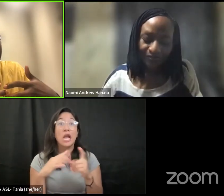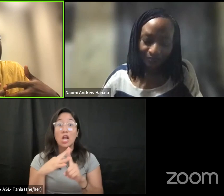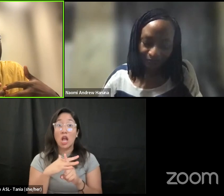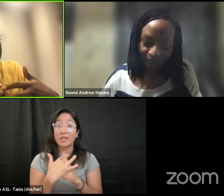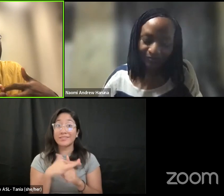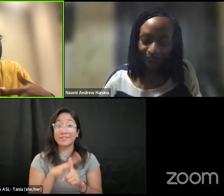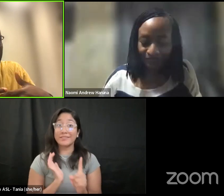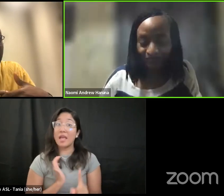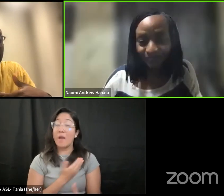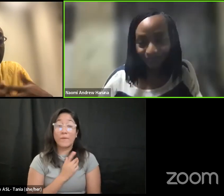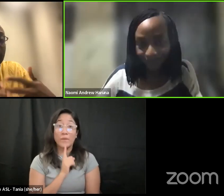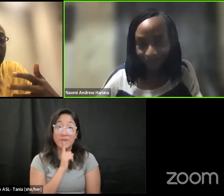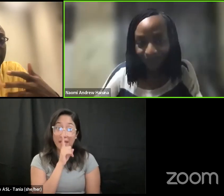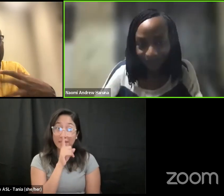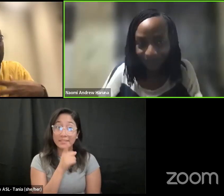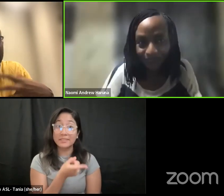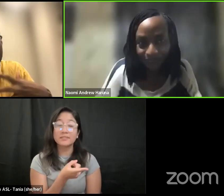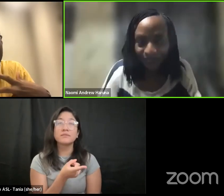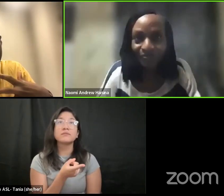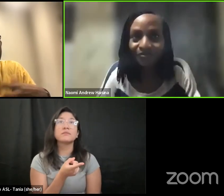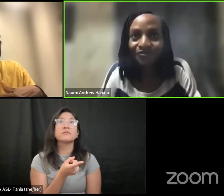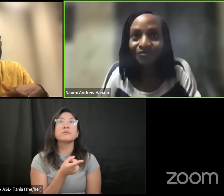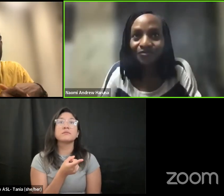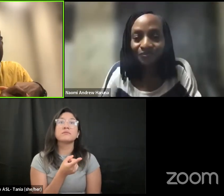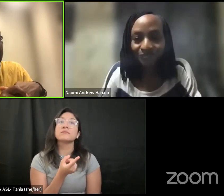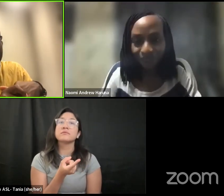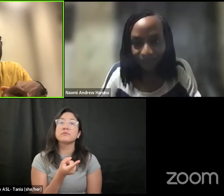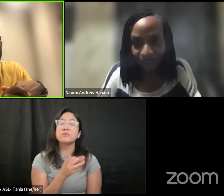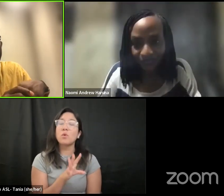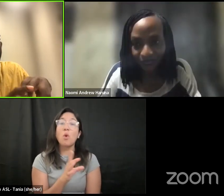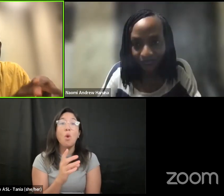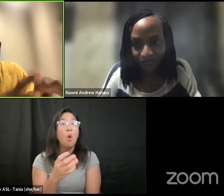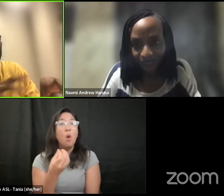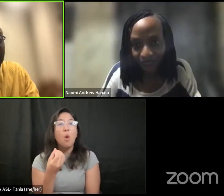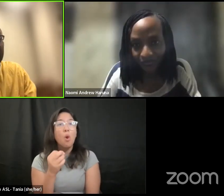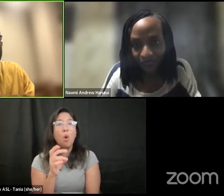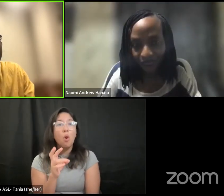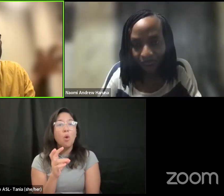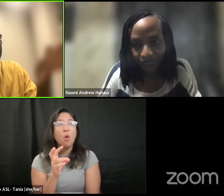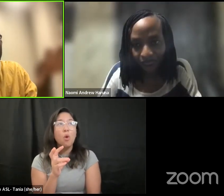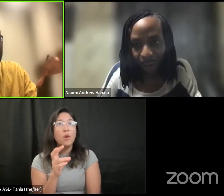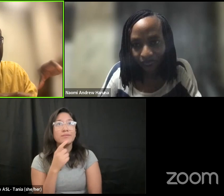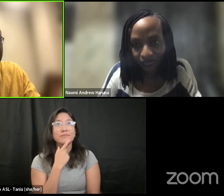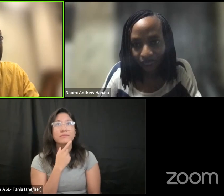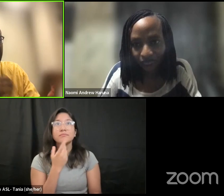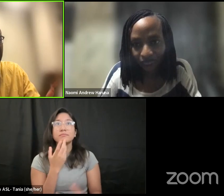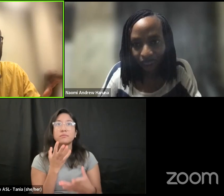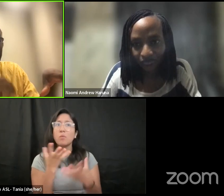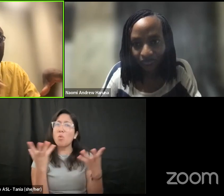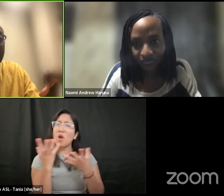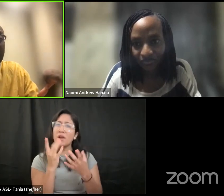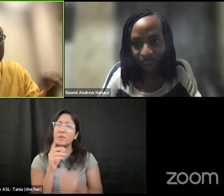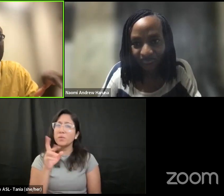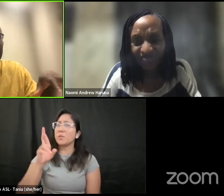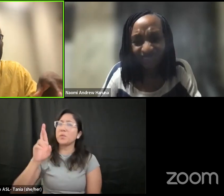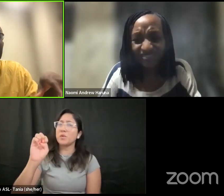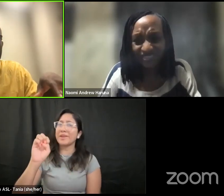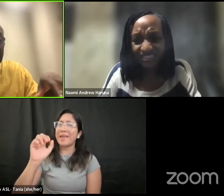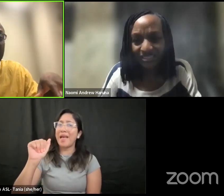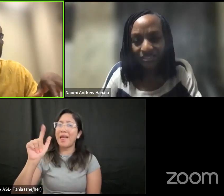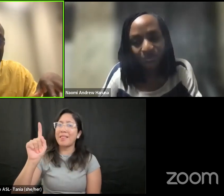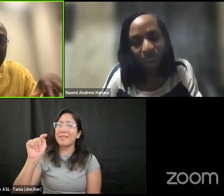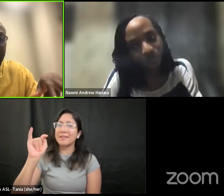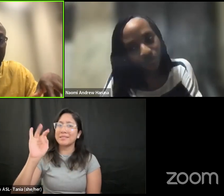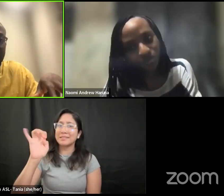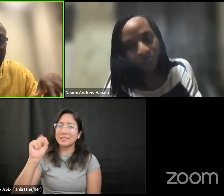or to say another way for me to put it is to start thinking what realities do we have right now and what realities do we